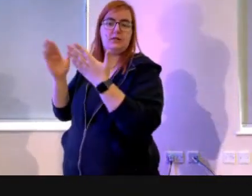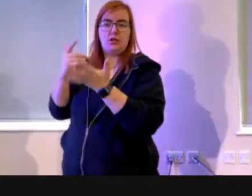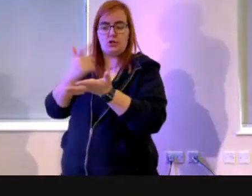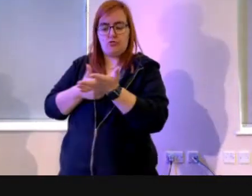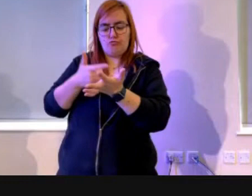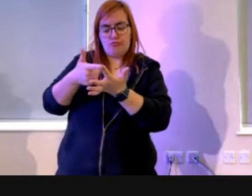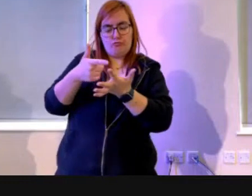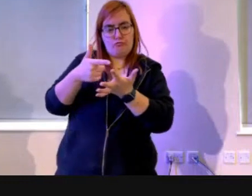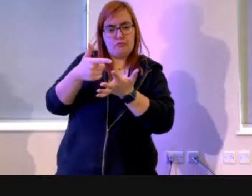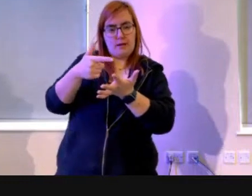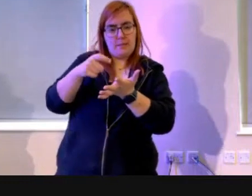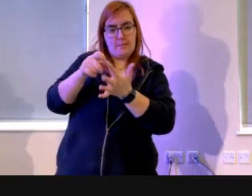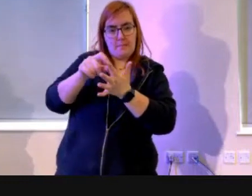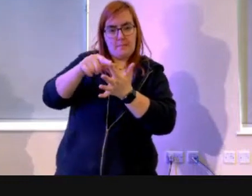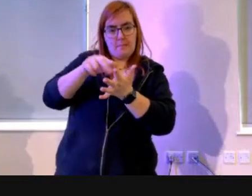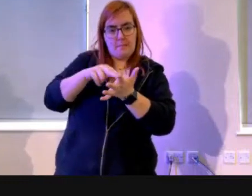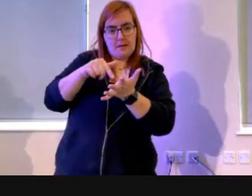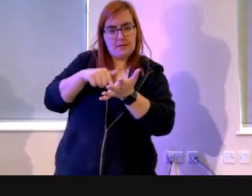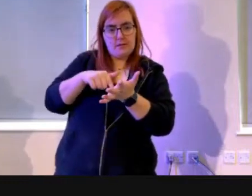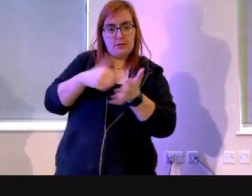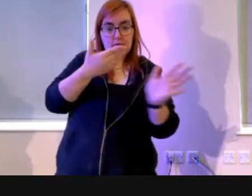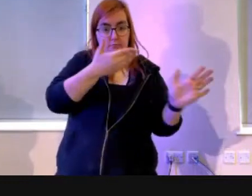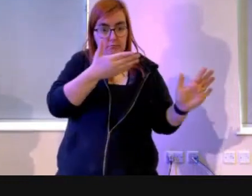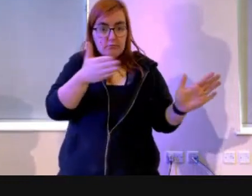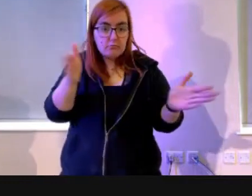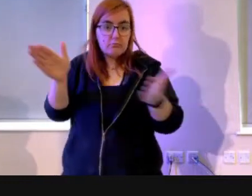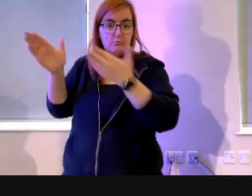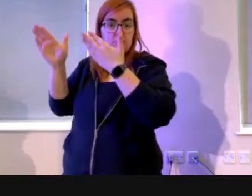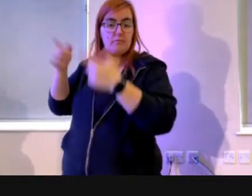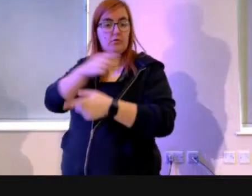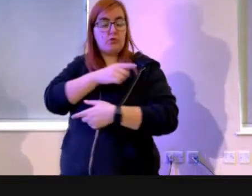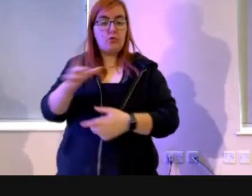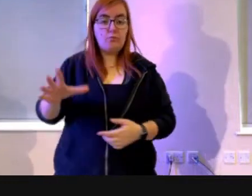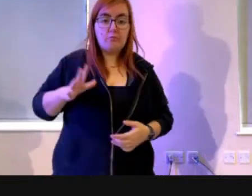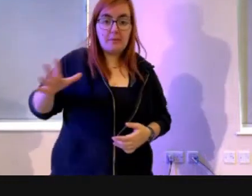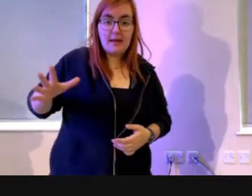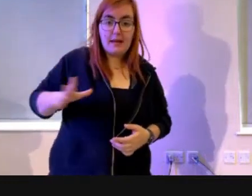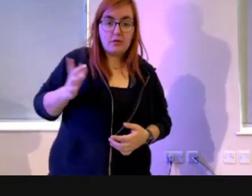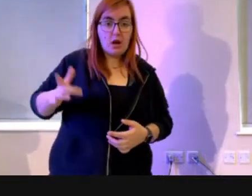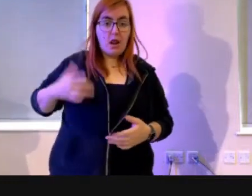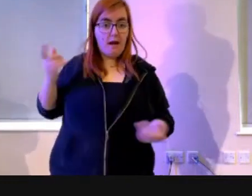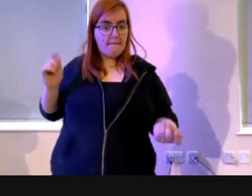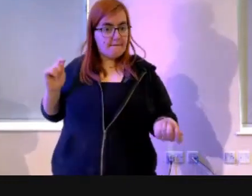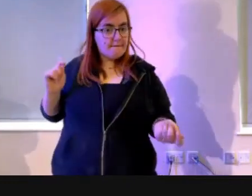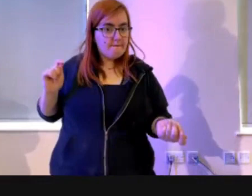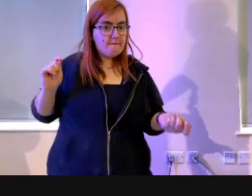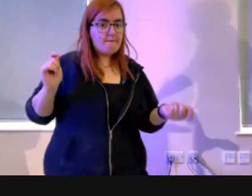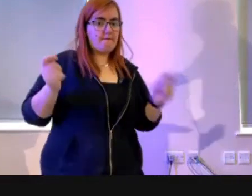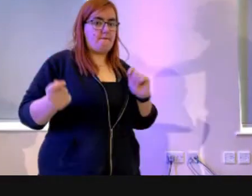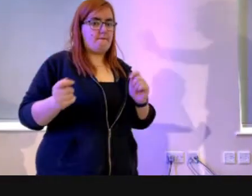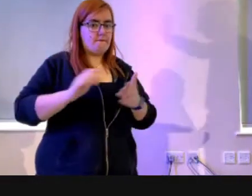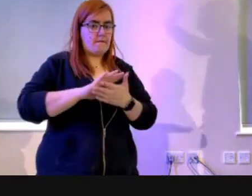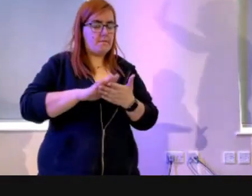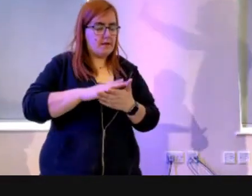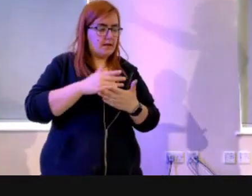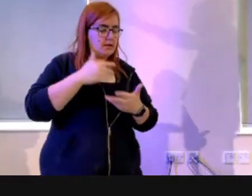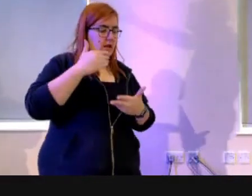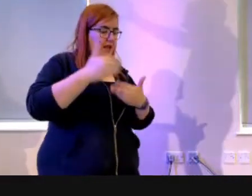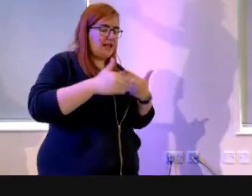Are you prepared to make changes in your life that involves you walking towards